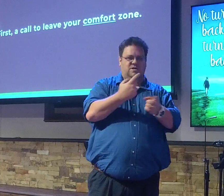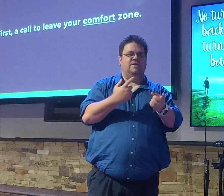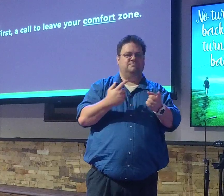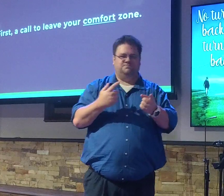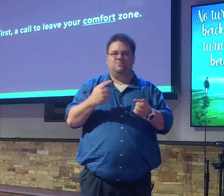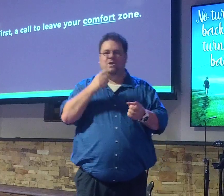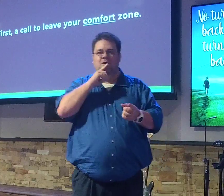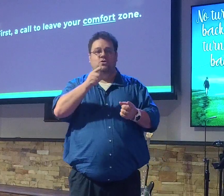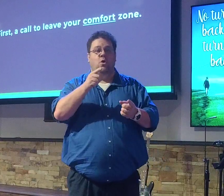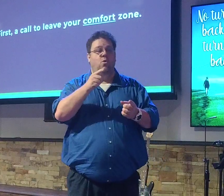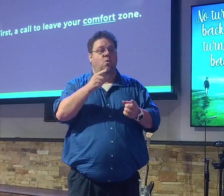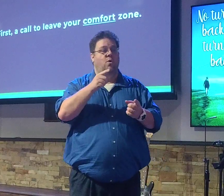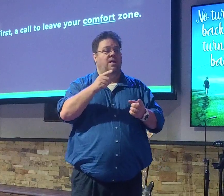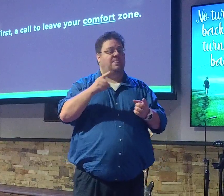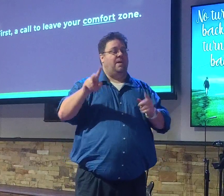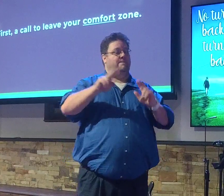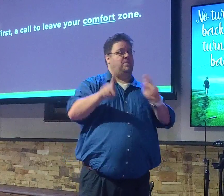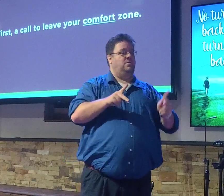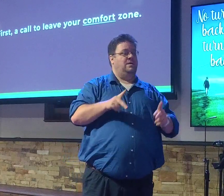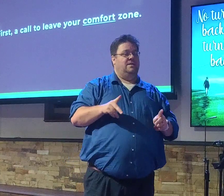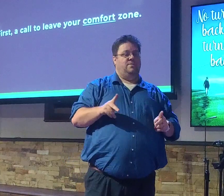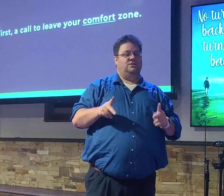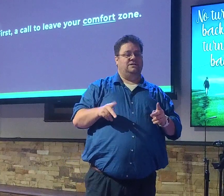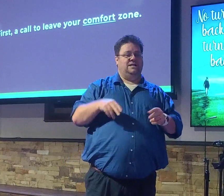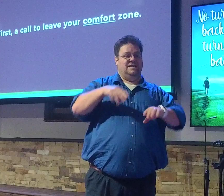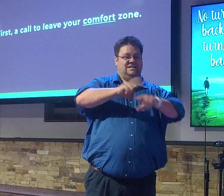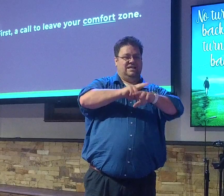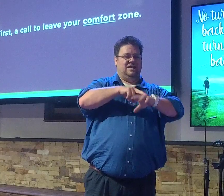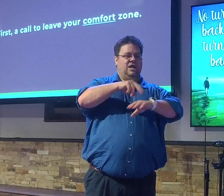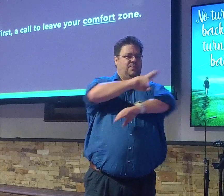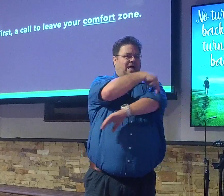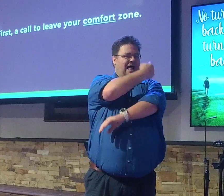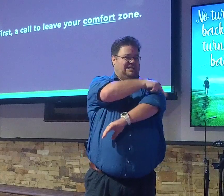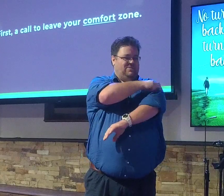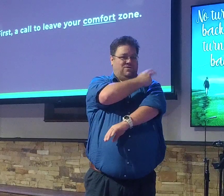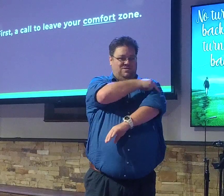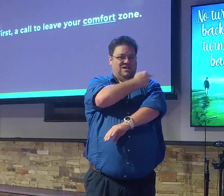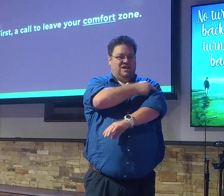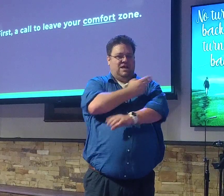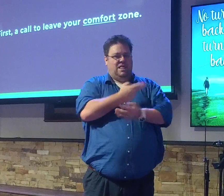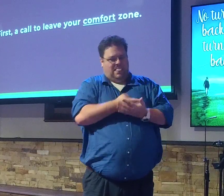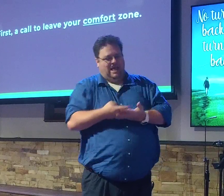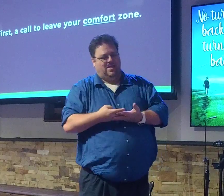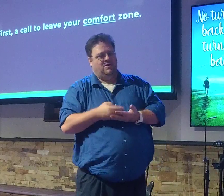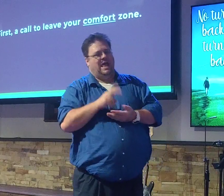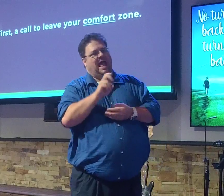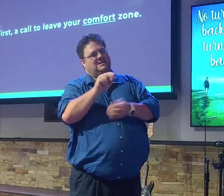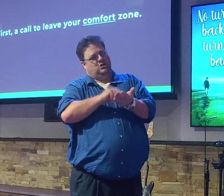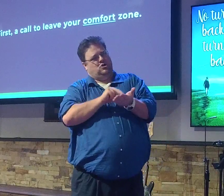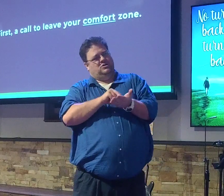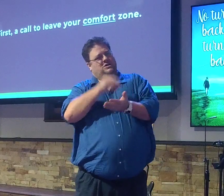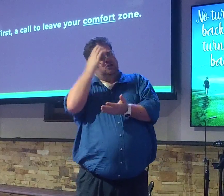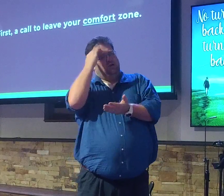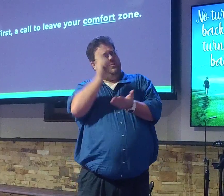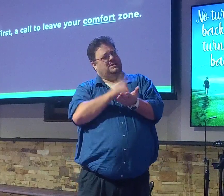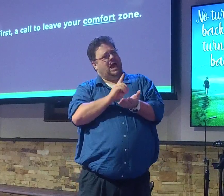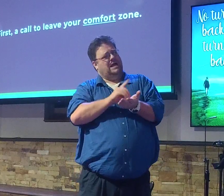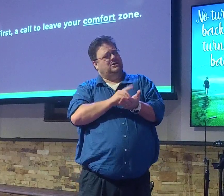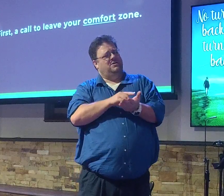person's sitting there, they're laying in the hospital bed, they're about to have surgery, and they ask the nurse, so do you know Dr. So-and-so? And the nurse